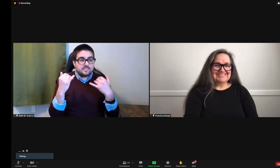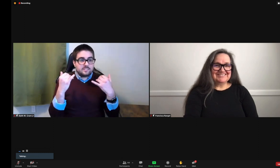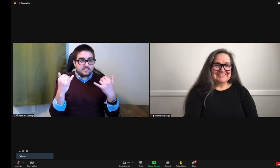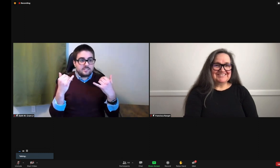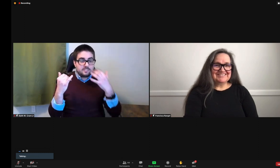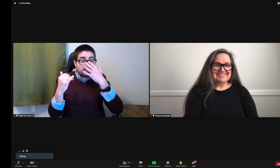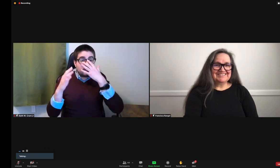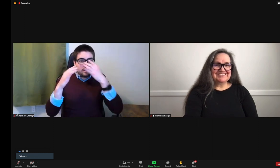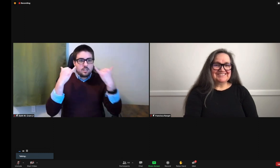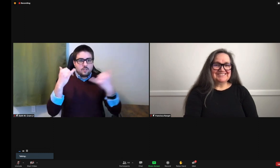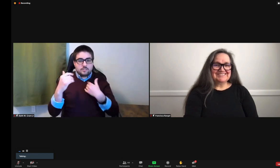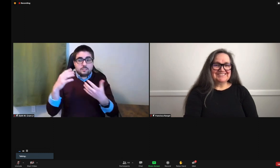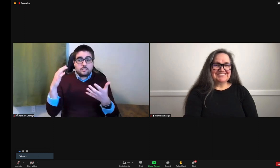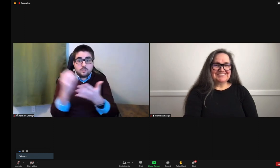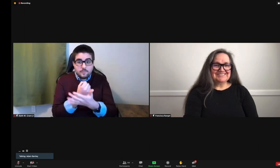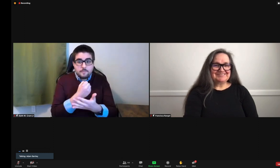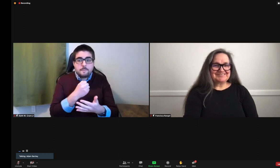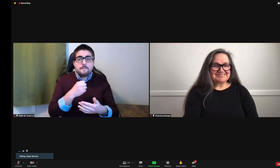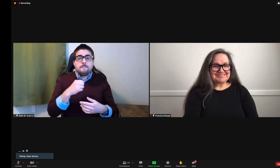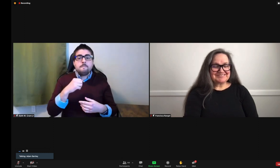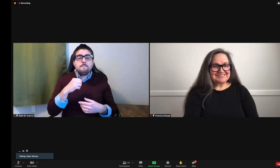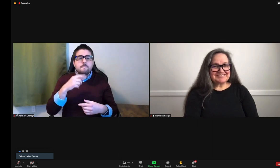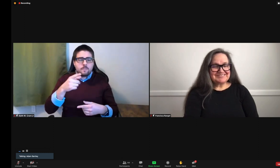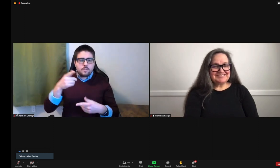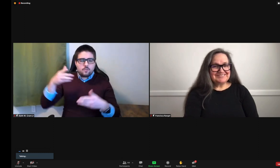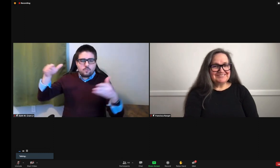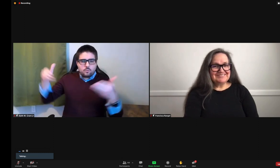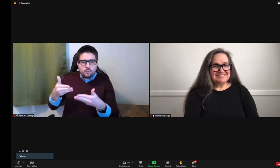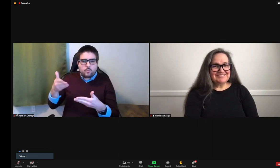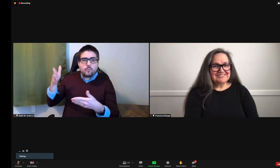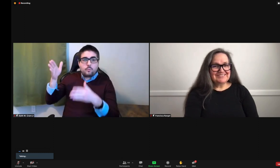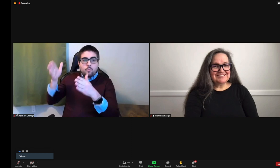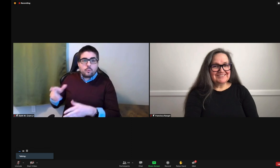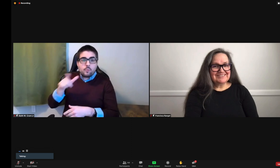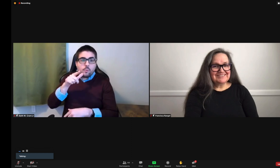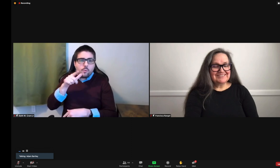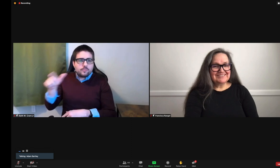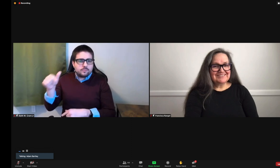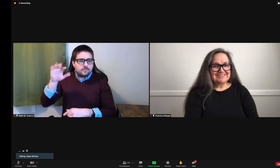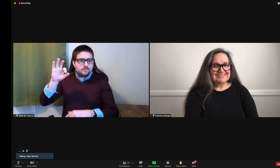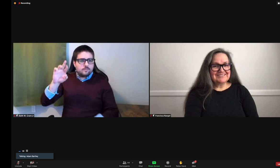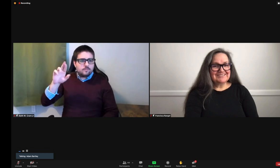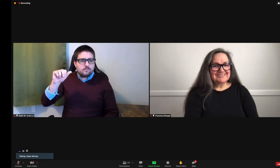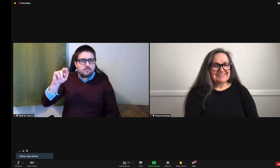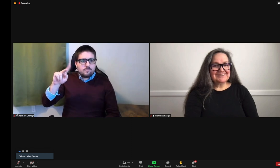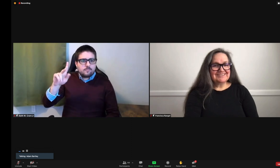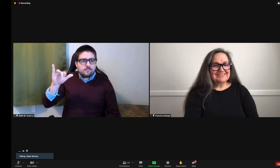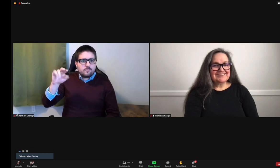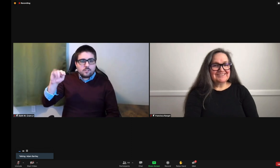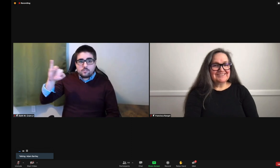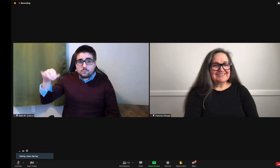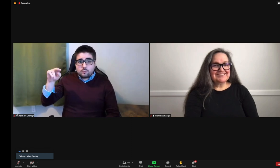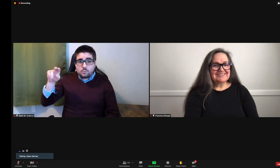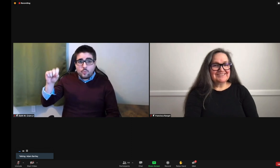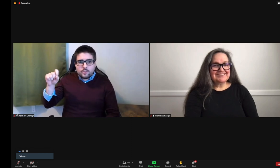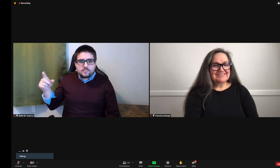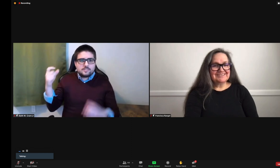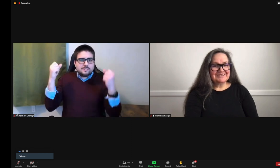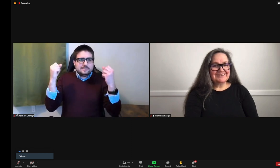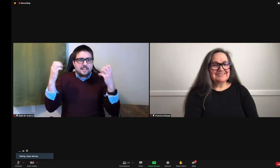So, with that, I'd now like to introduce Franklin Jones,